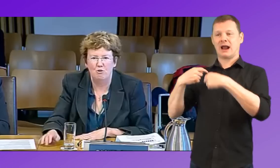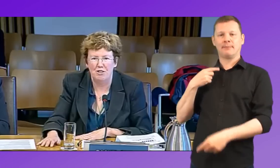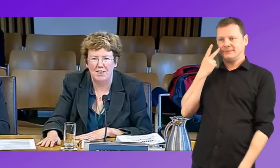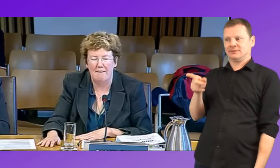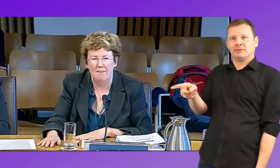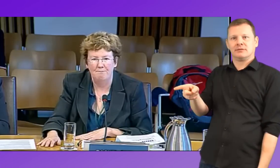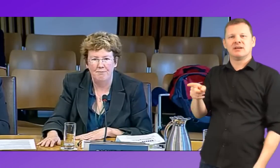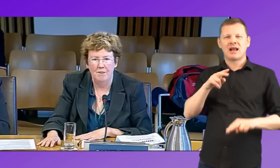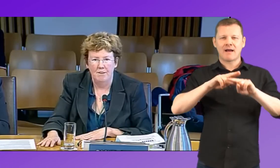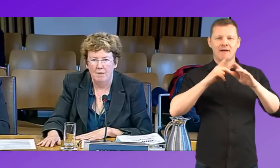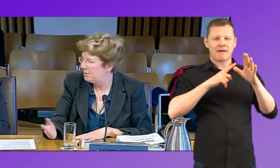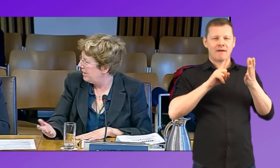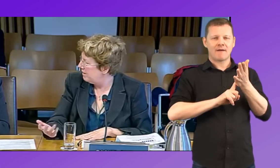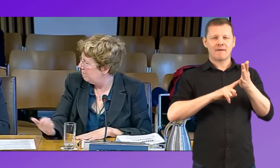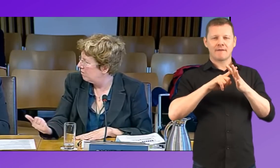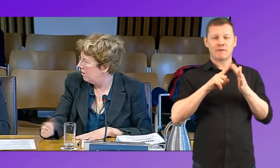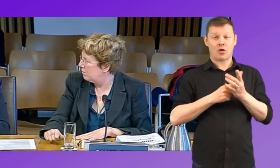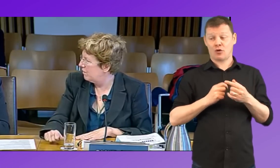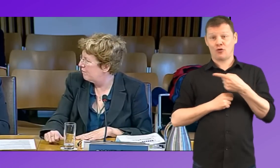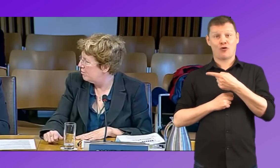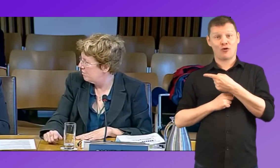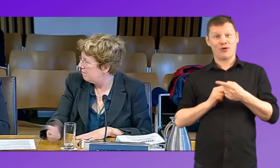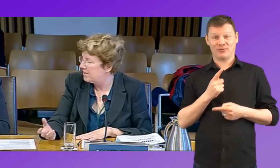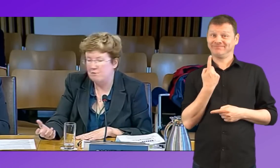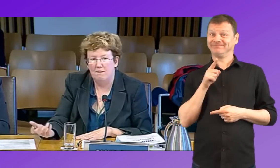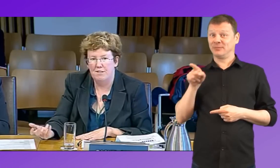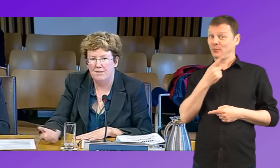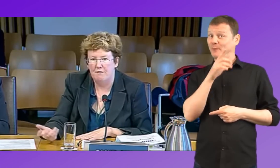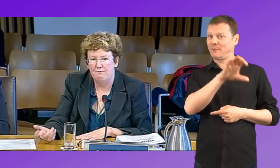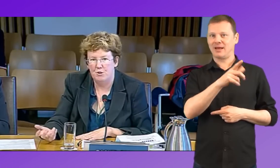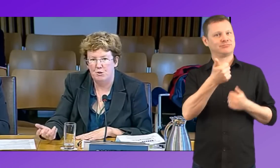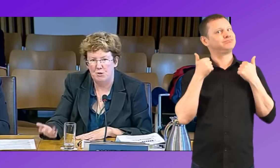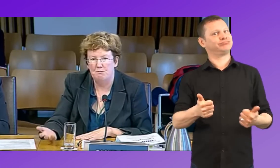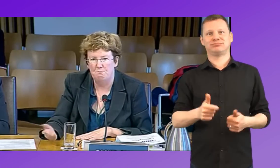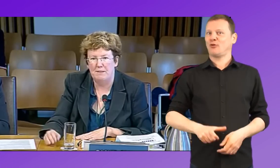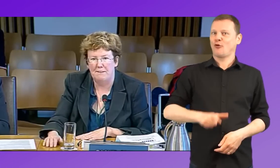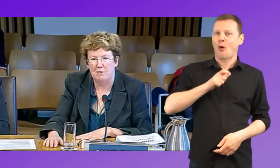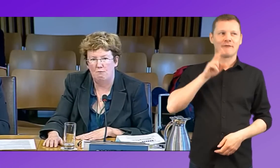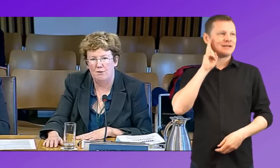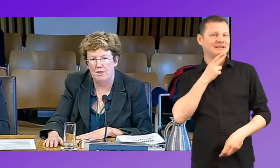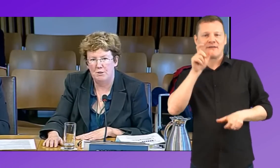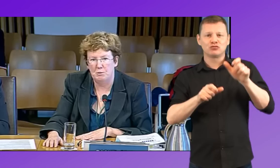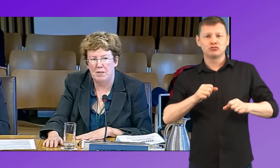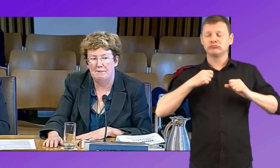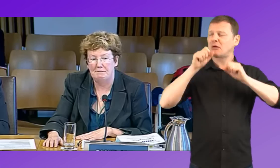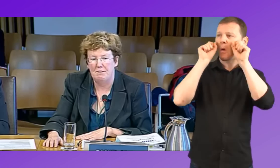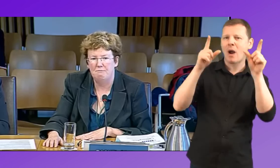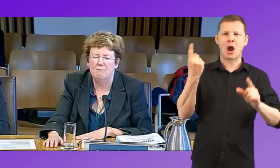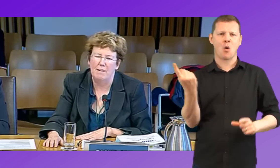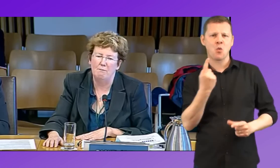children together. I must say that Volkirk is one of those places where I've seen deaf students being very confident and talk out and be aware